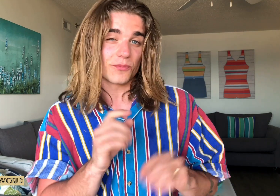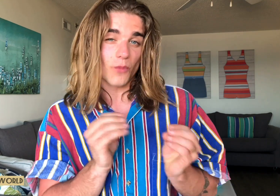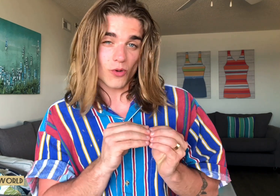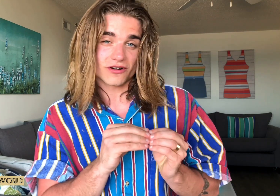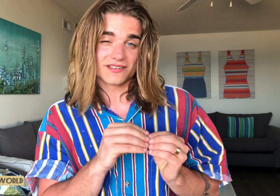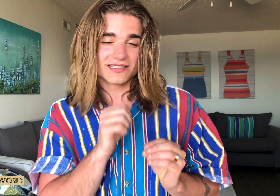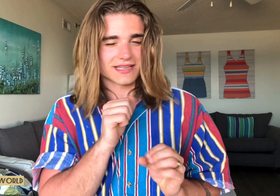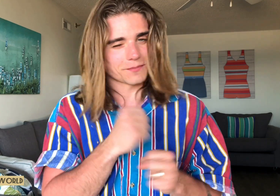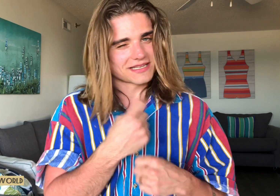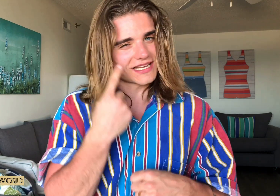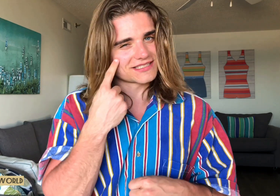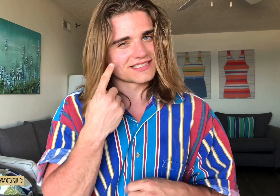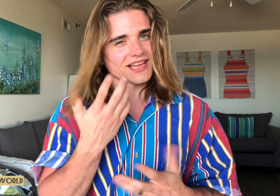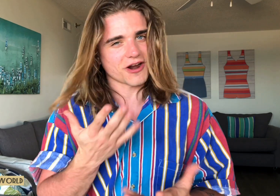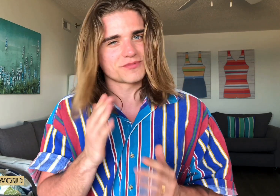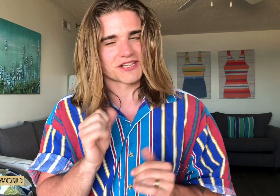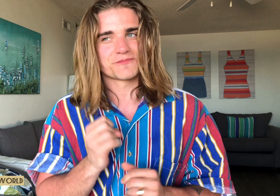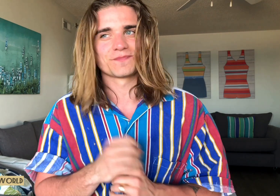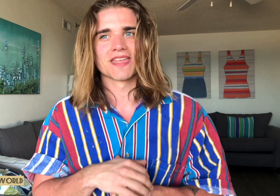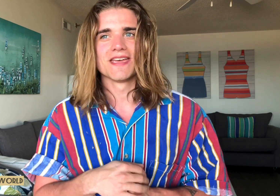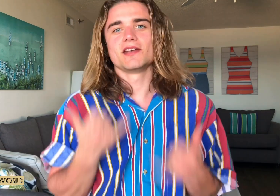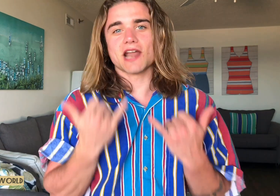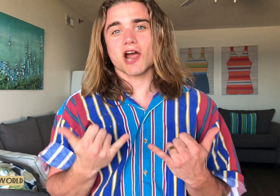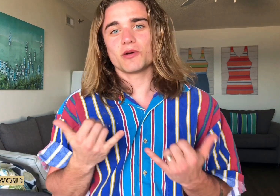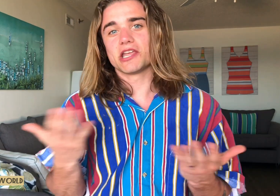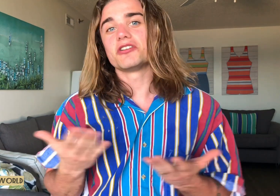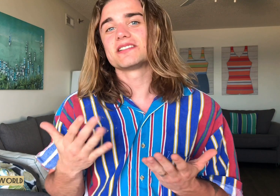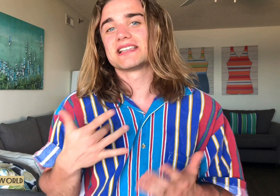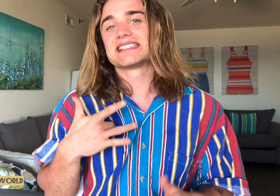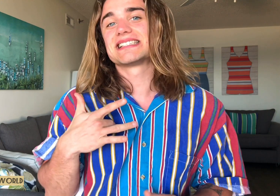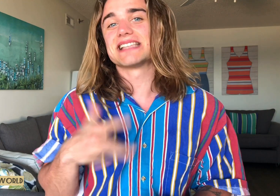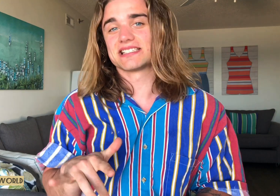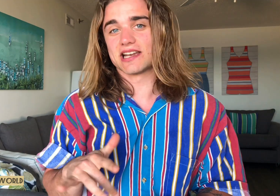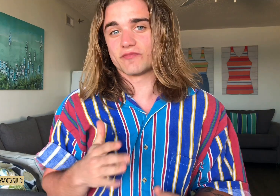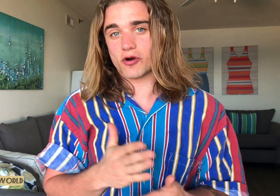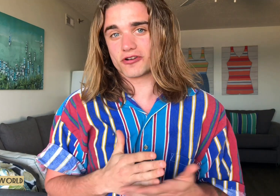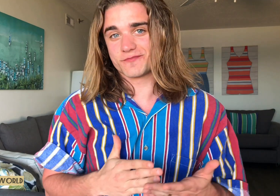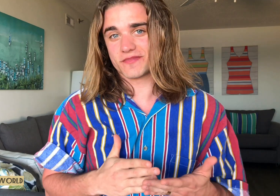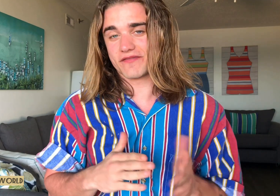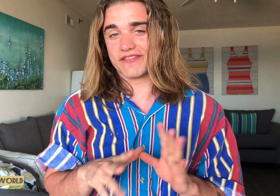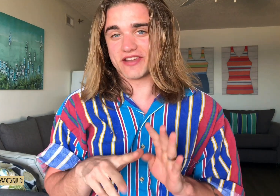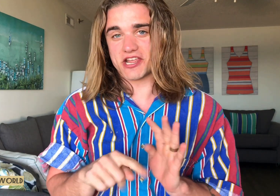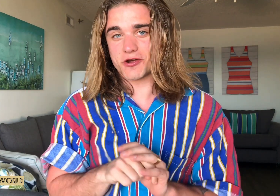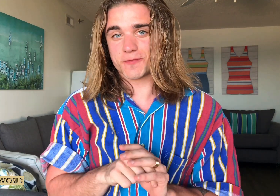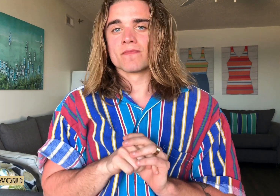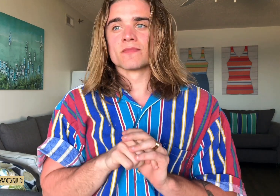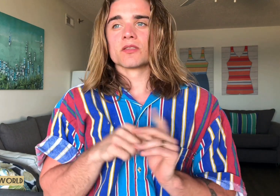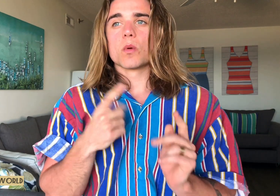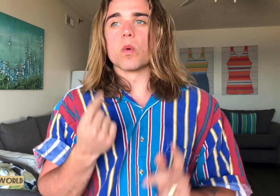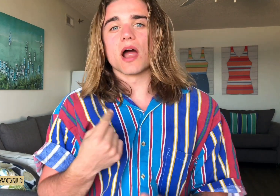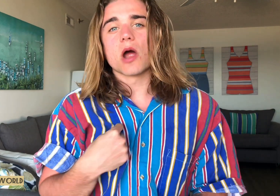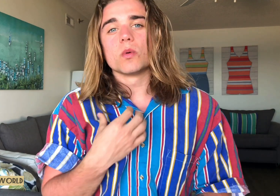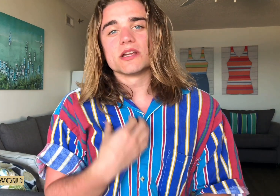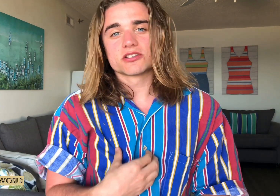more. Does that make sense? I hope so. Now here's the sensitive part of the video. What I wish